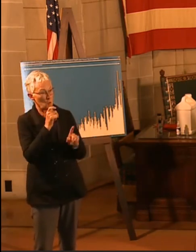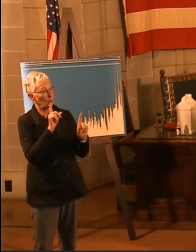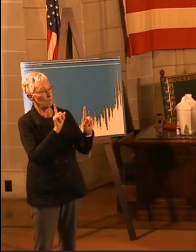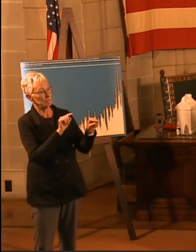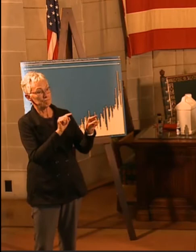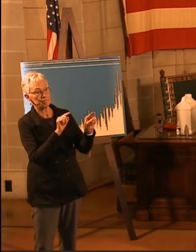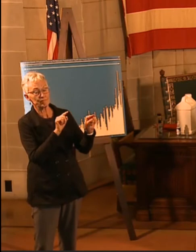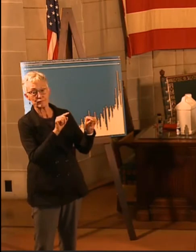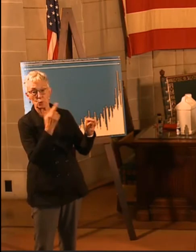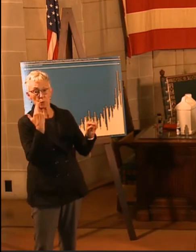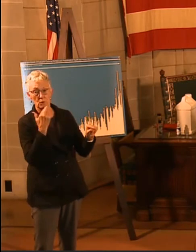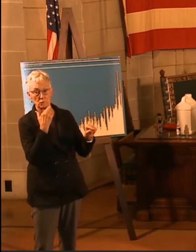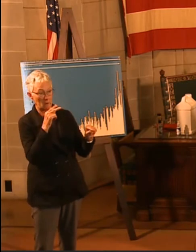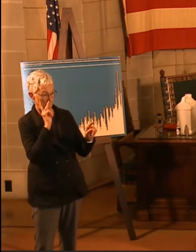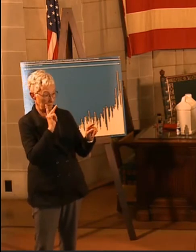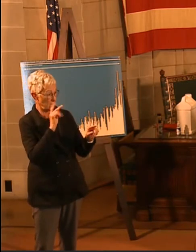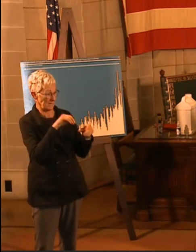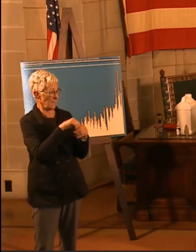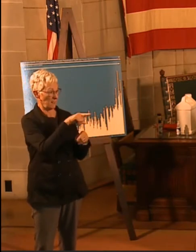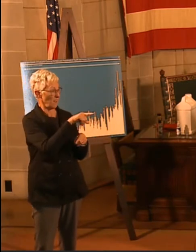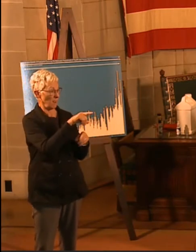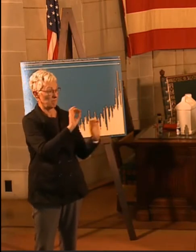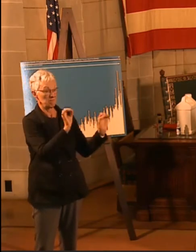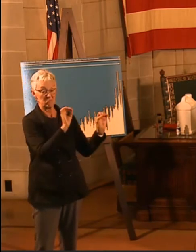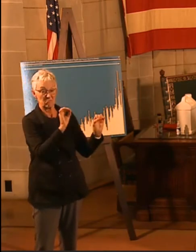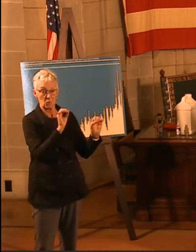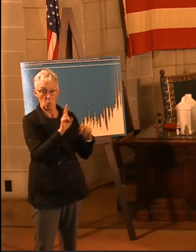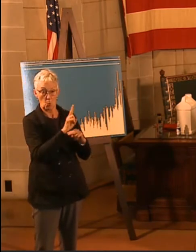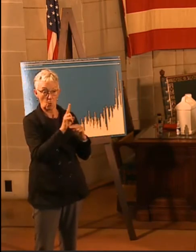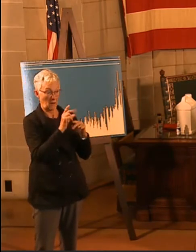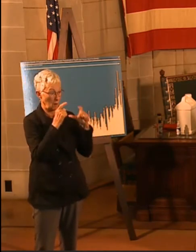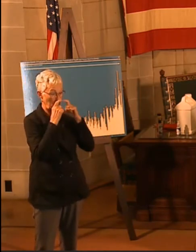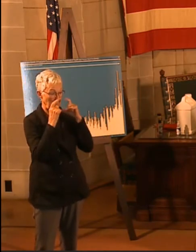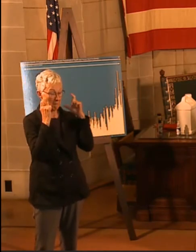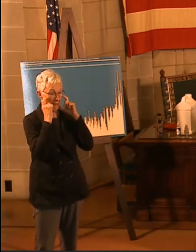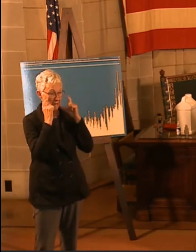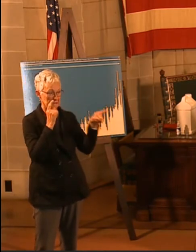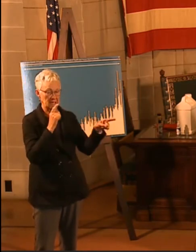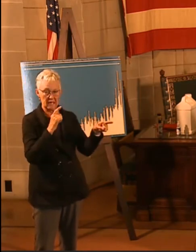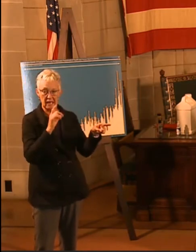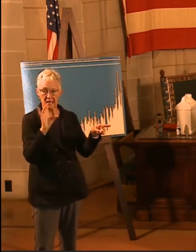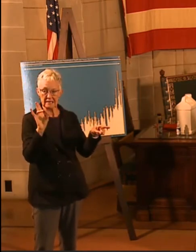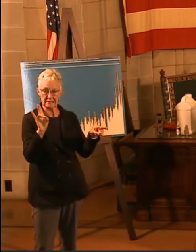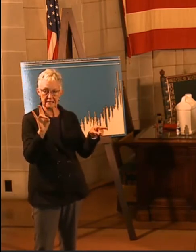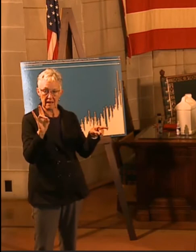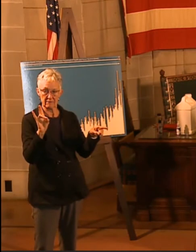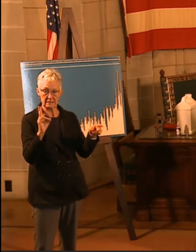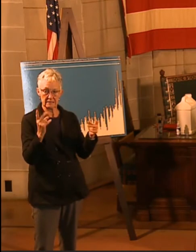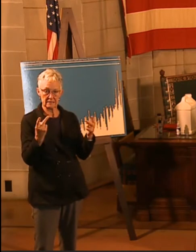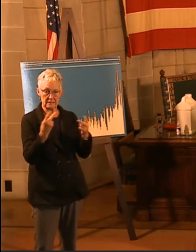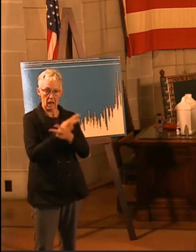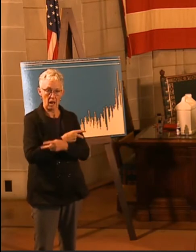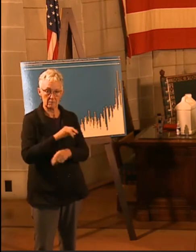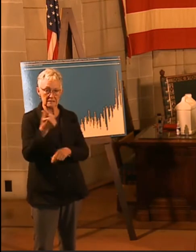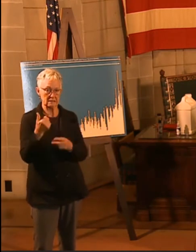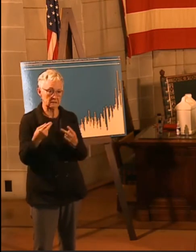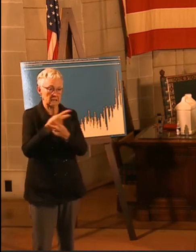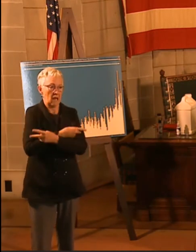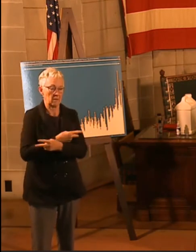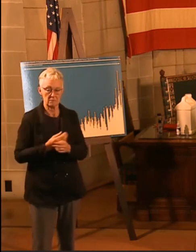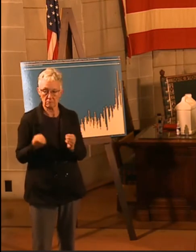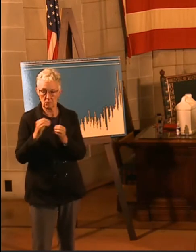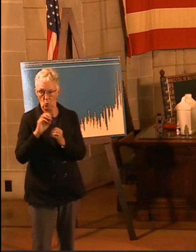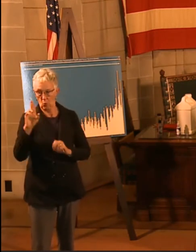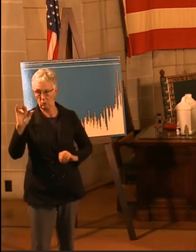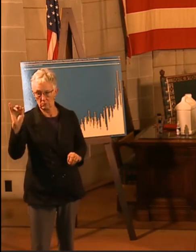restaurants where people were not wearing masks had seven to ten times the risk of developing COVID, as those who didn't.